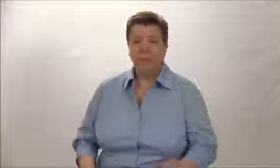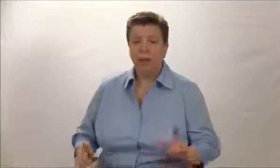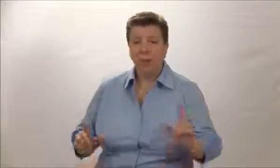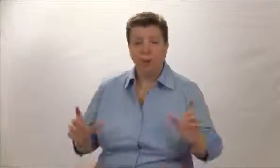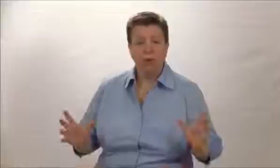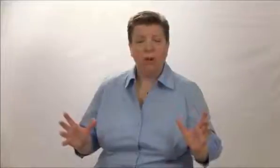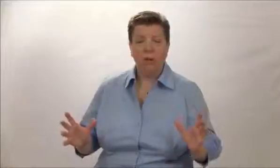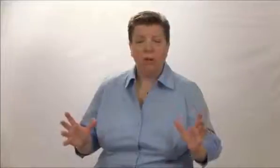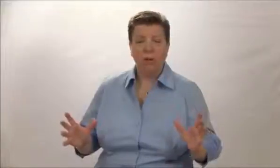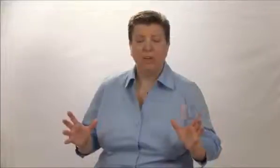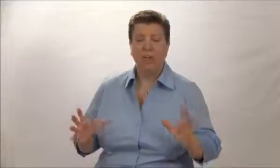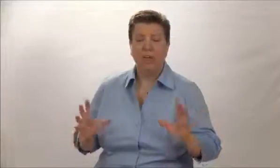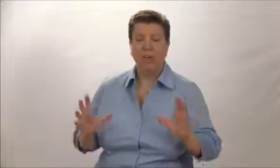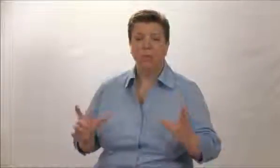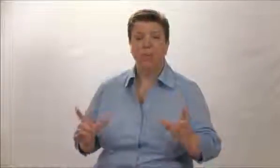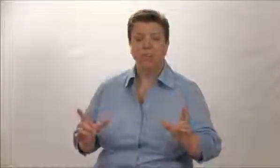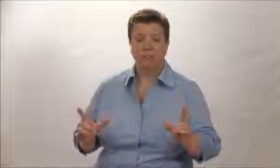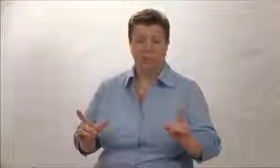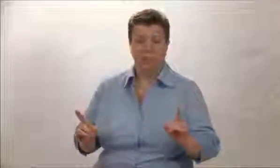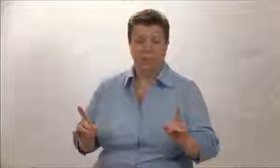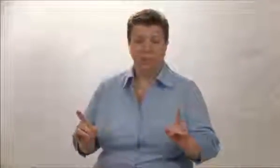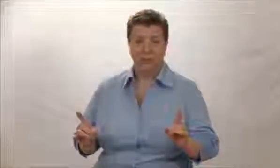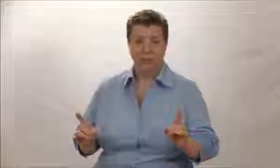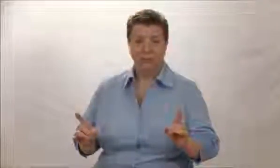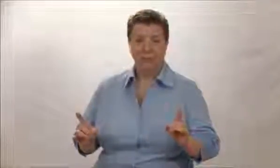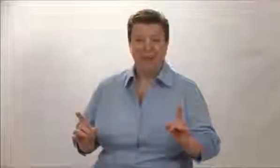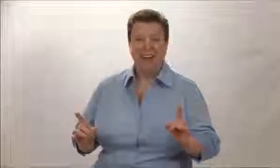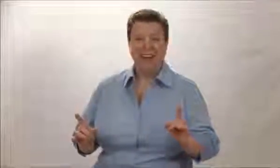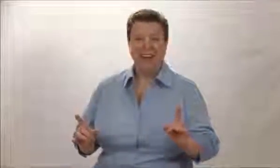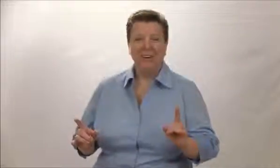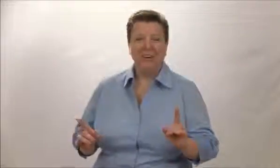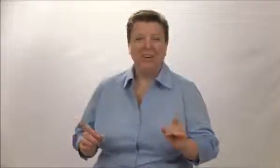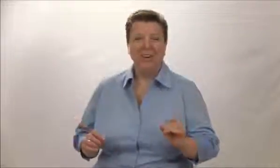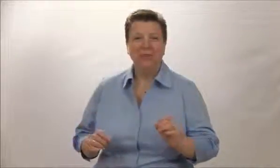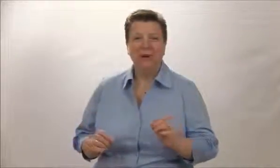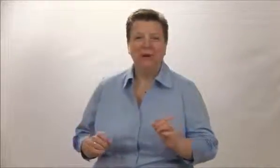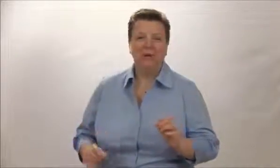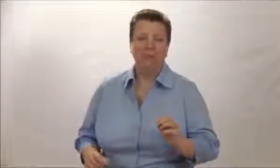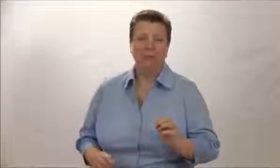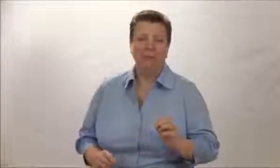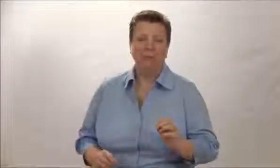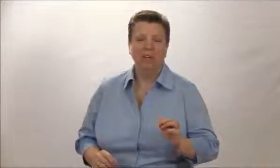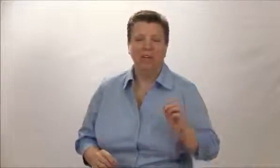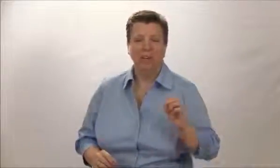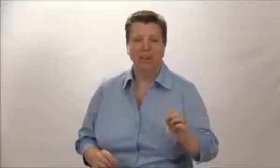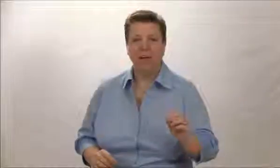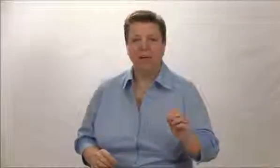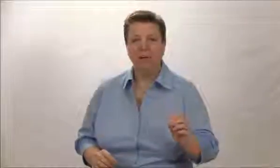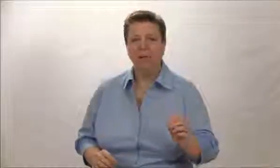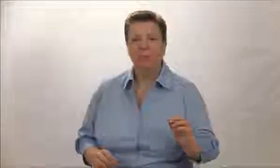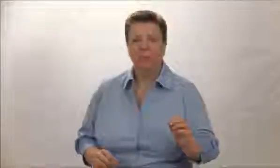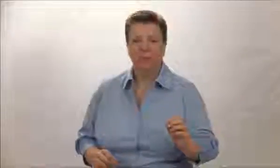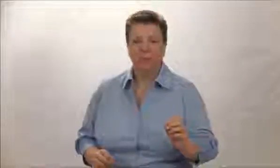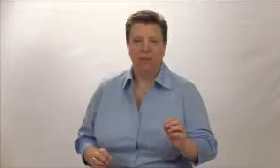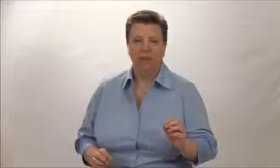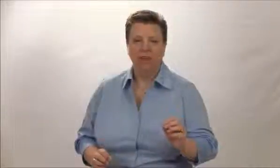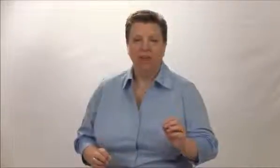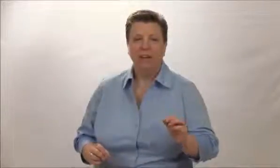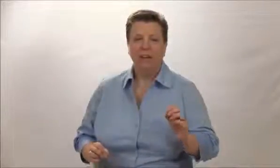Now, while we're on the subject, let's talk realistically here, though. I got a call not too long ago from somebody who had 1,000 people on their list and